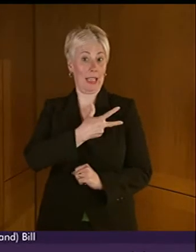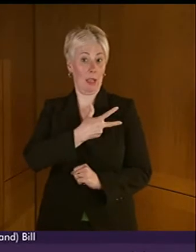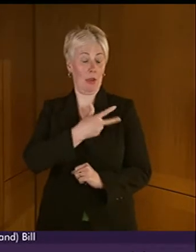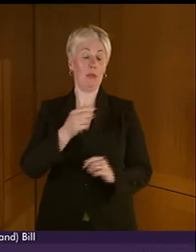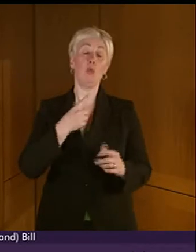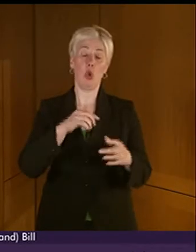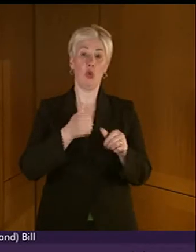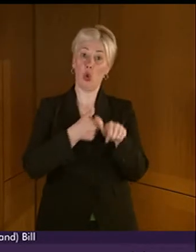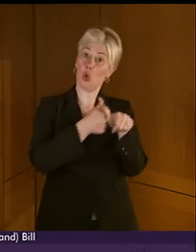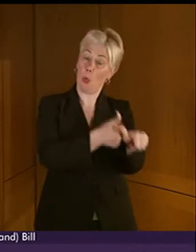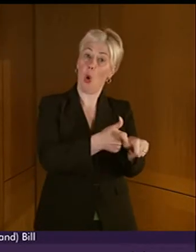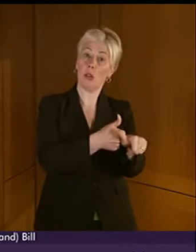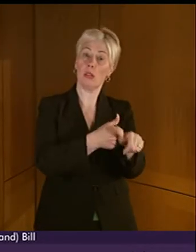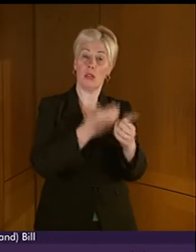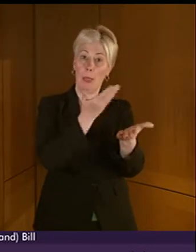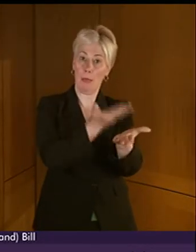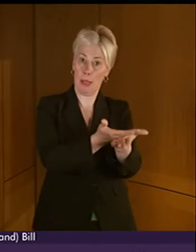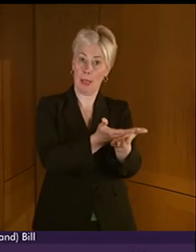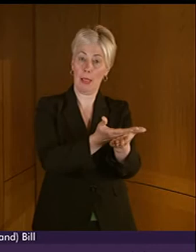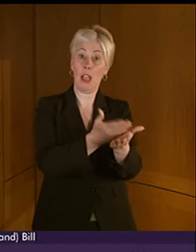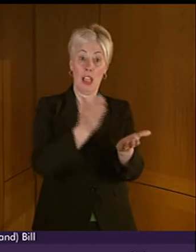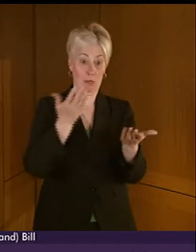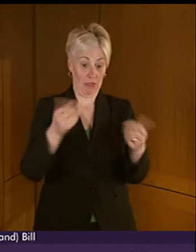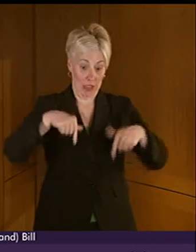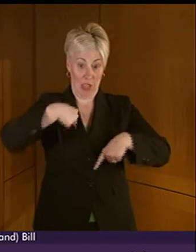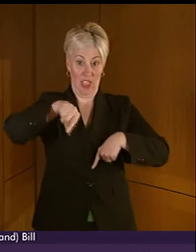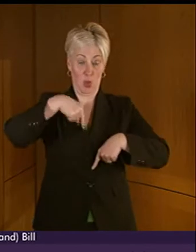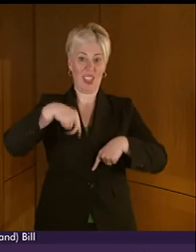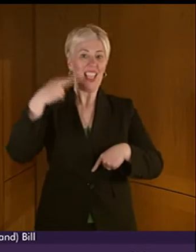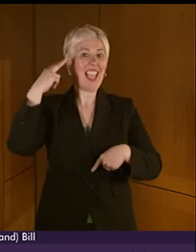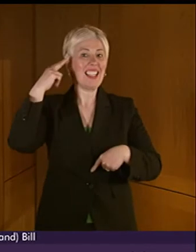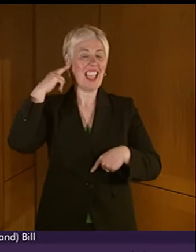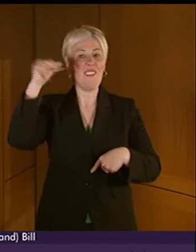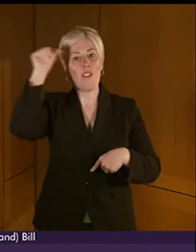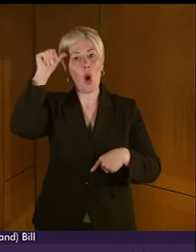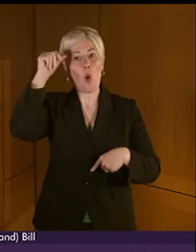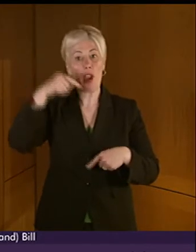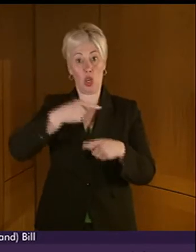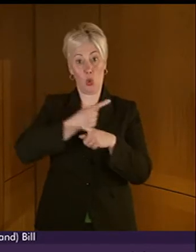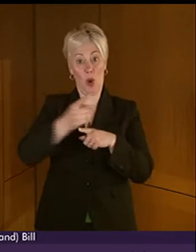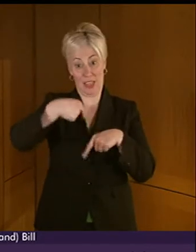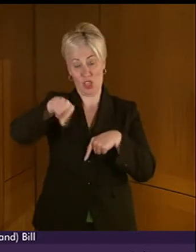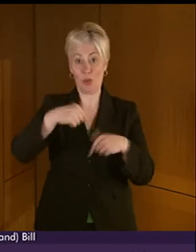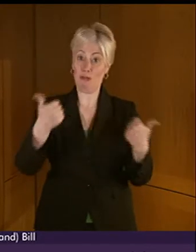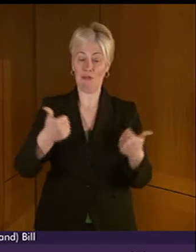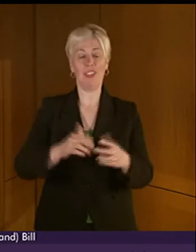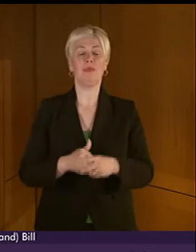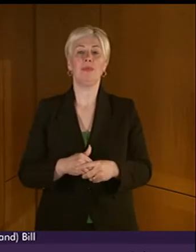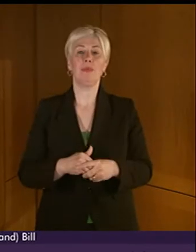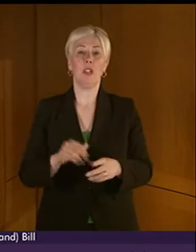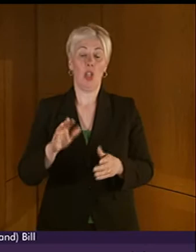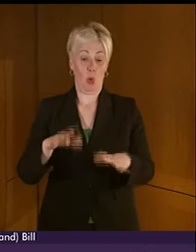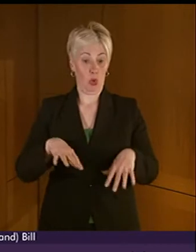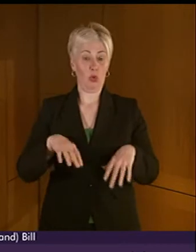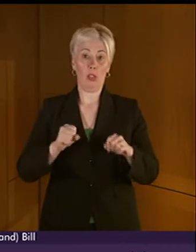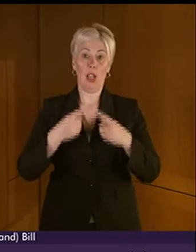BSL Bill, particularly during Deaf Awareness Month, this week, a week that we now celebrating. I would, at the outset, like to thank Mark for